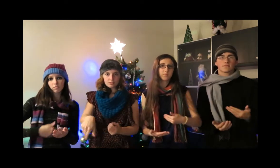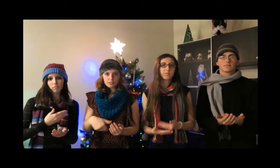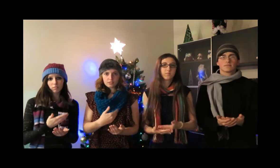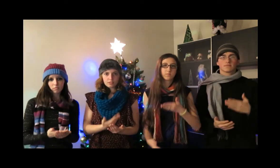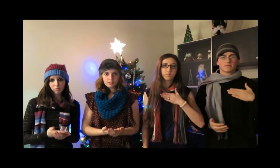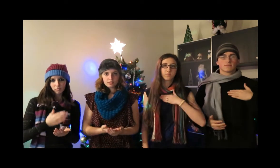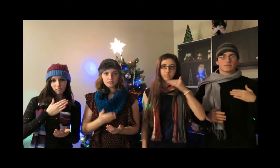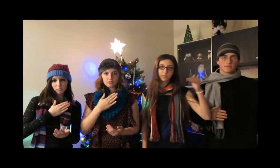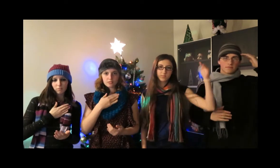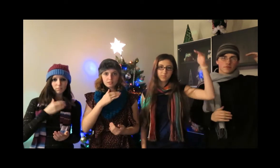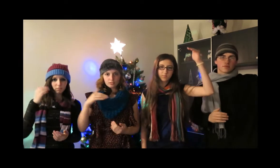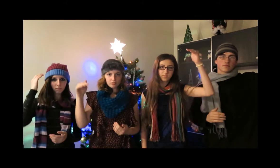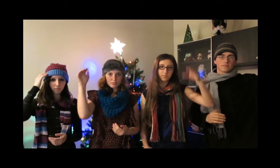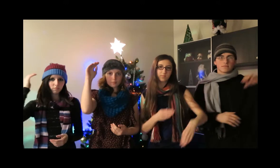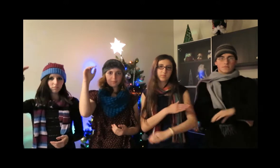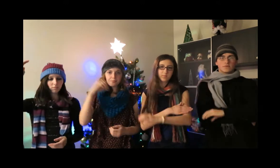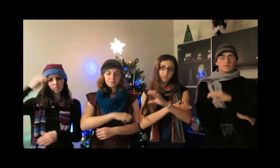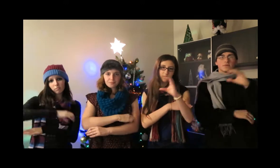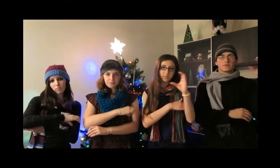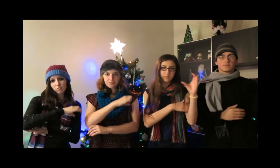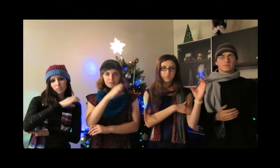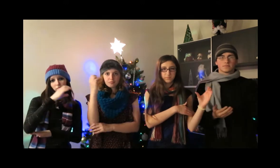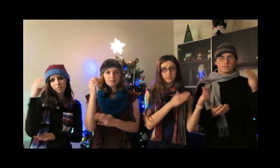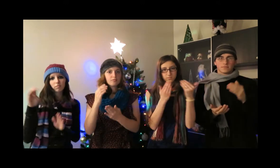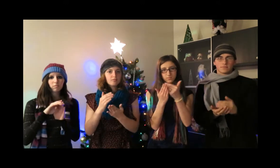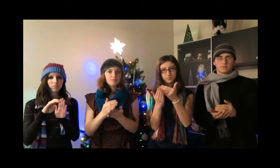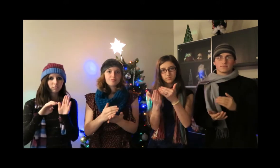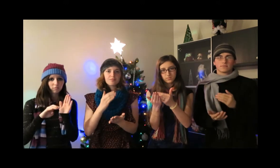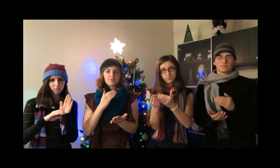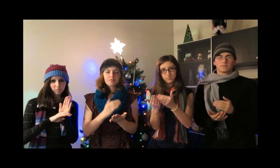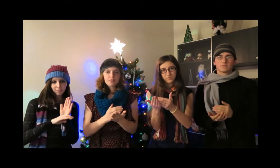This is my grown-up Christmas list